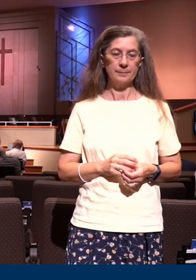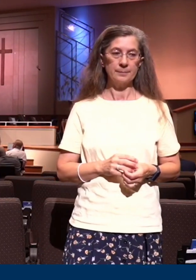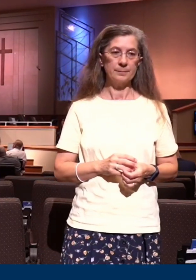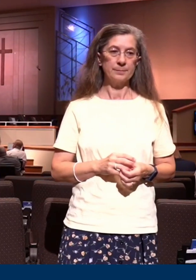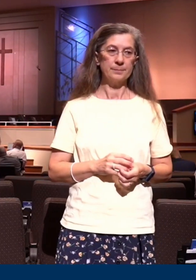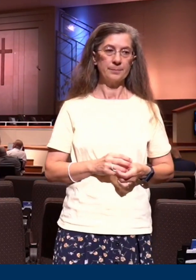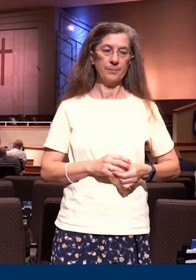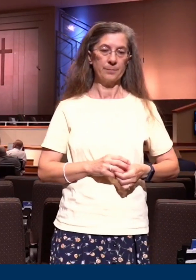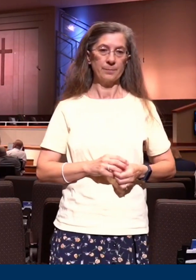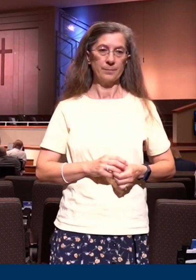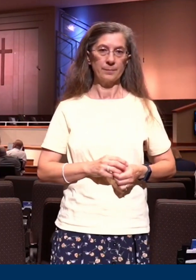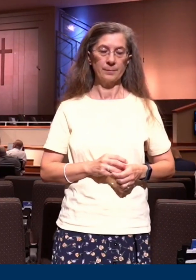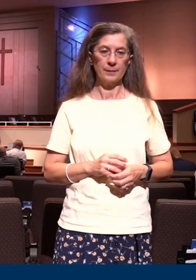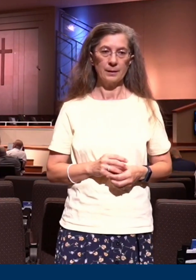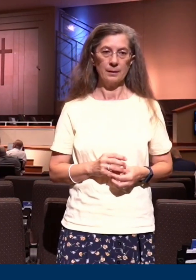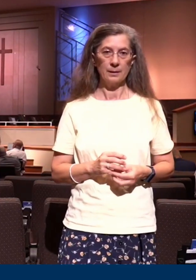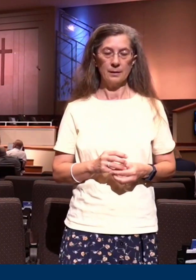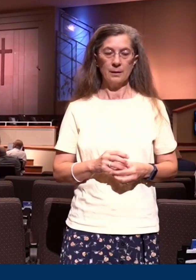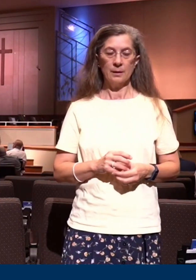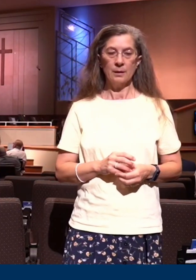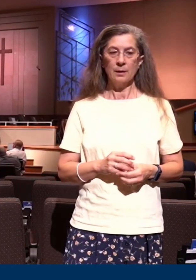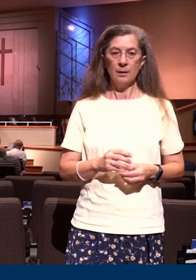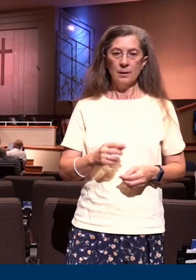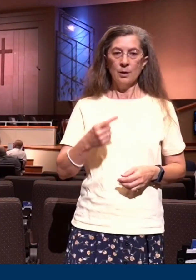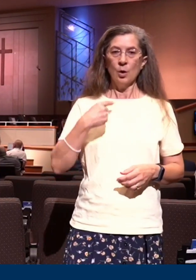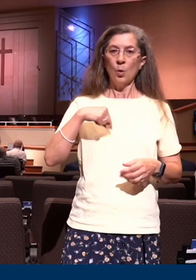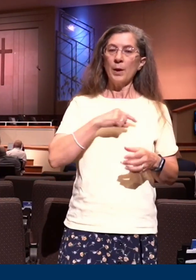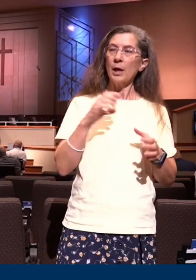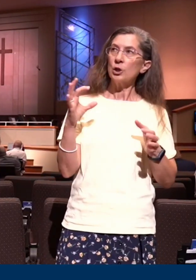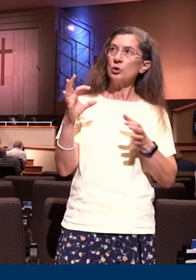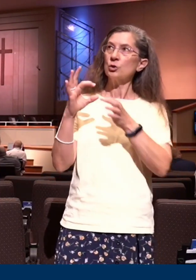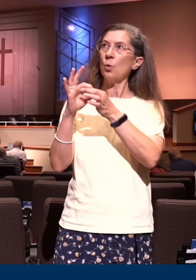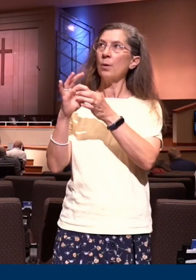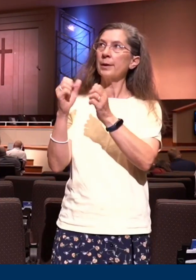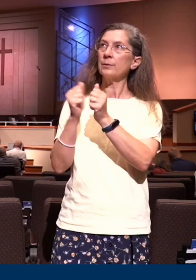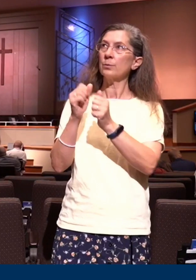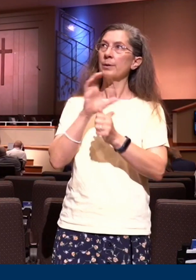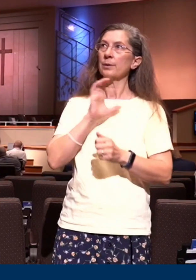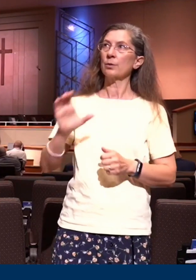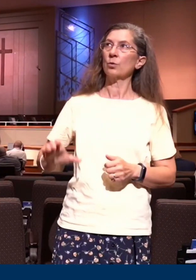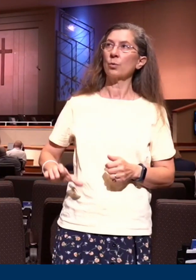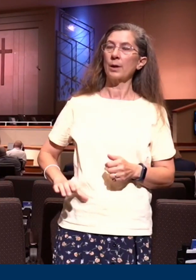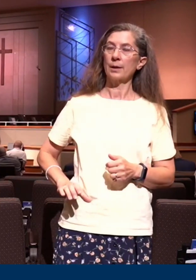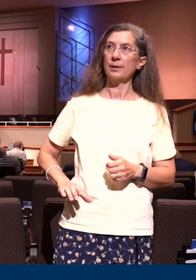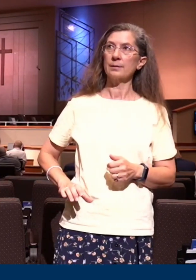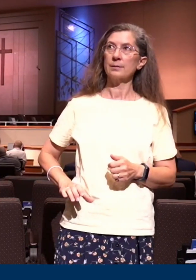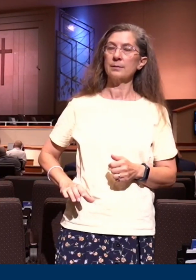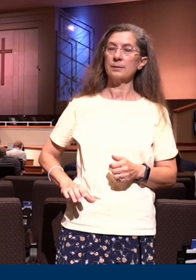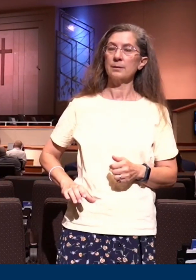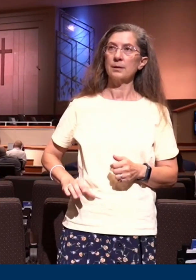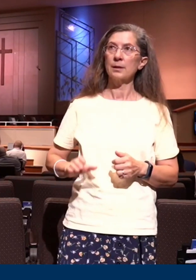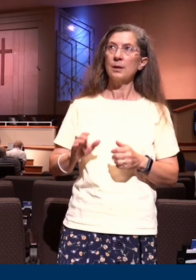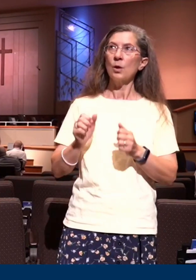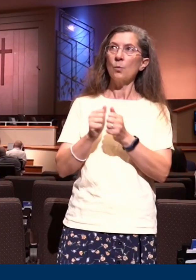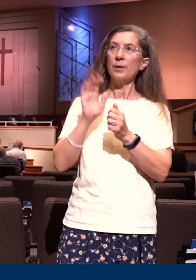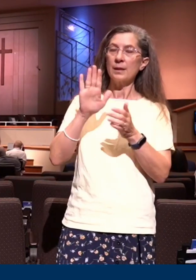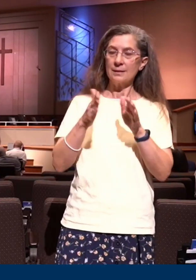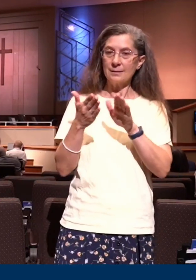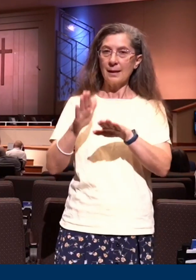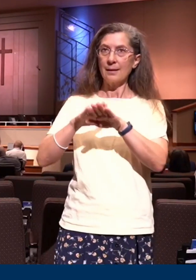spiritual death. We are joined with Christ in the sense of his death upon the cross. In fact,